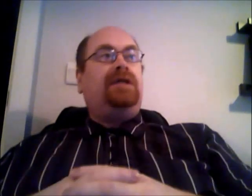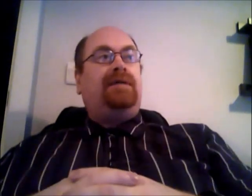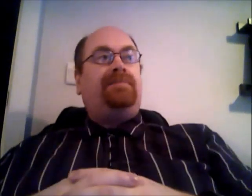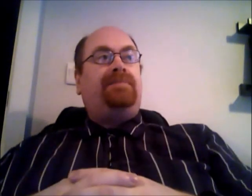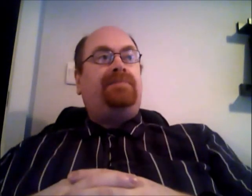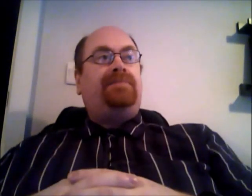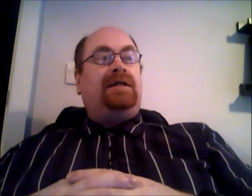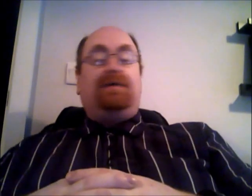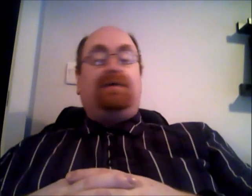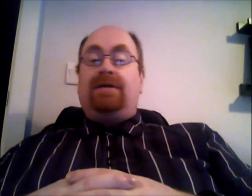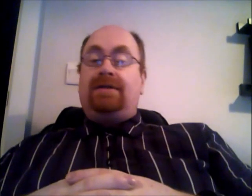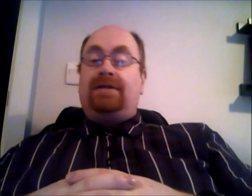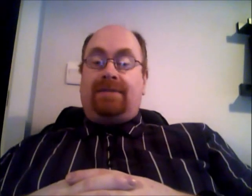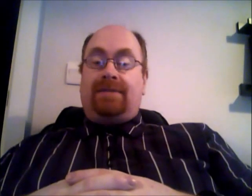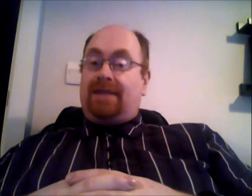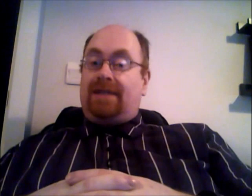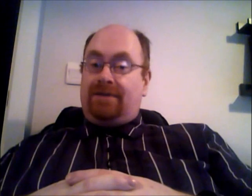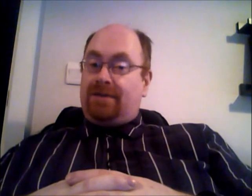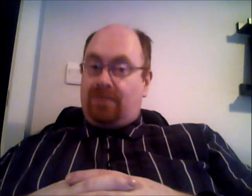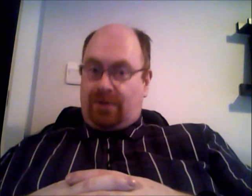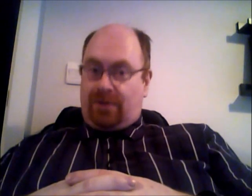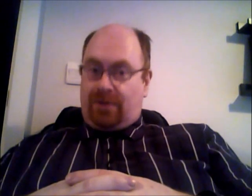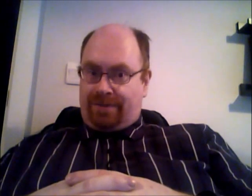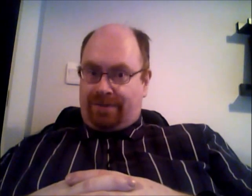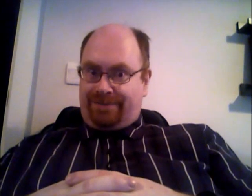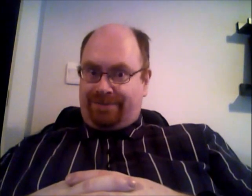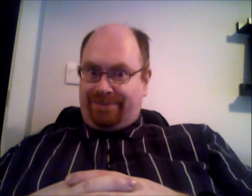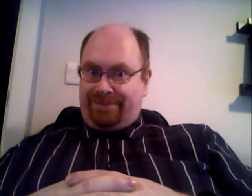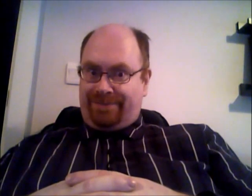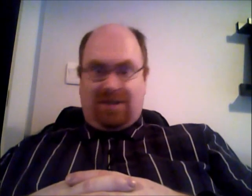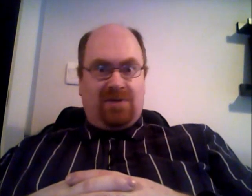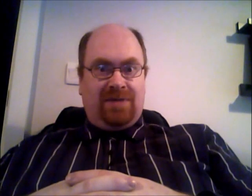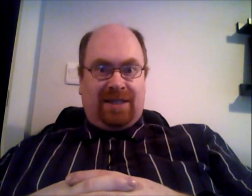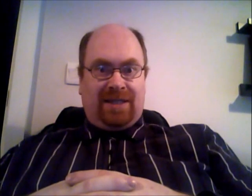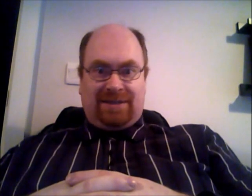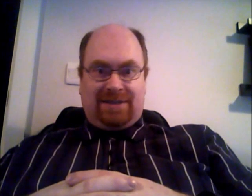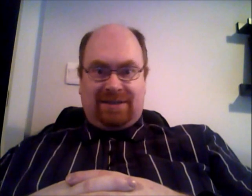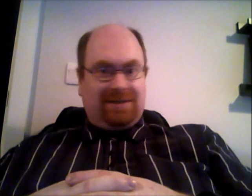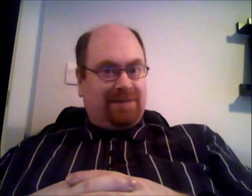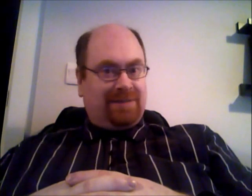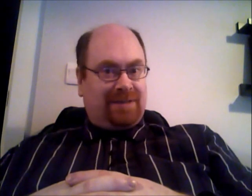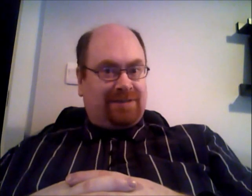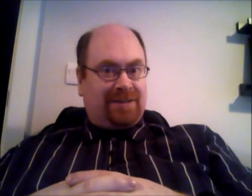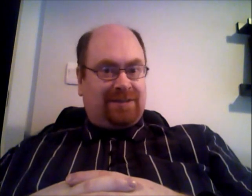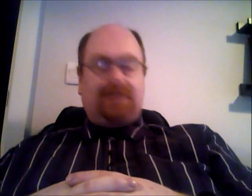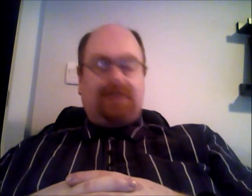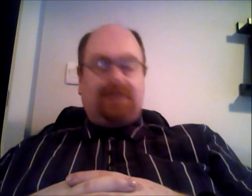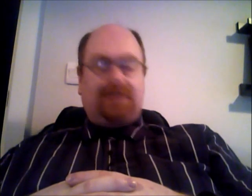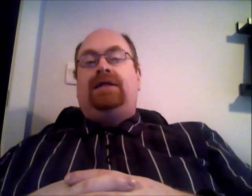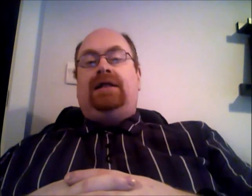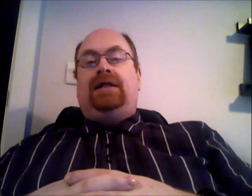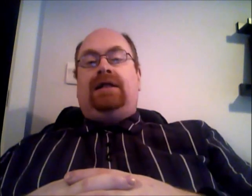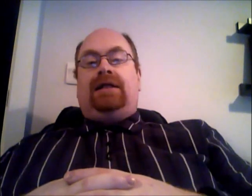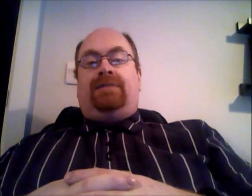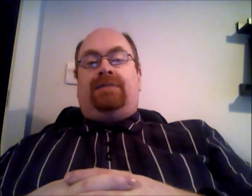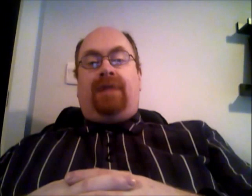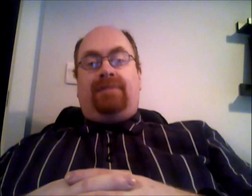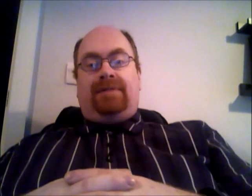um I'm going to talk about this Irish water oh yes this is going to be controversial the problem is